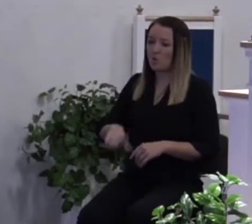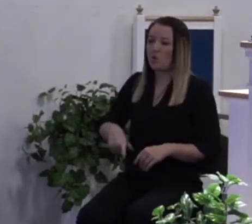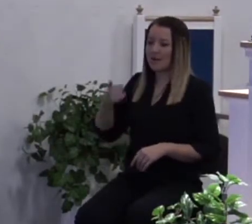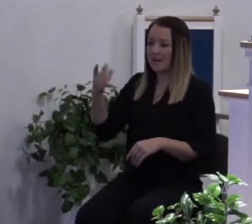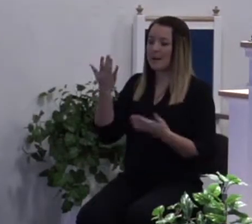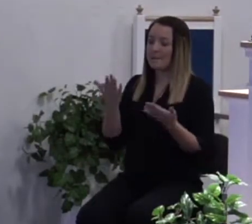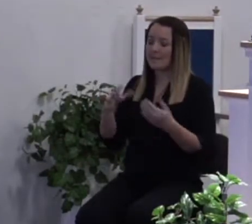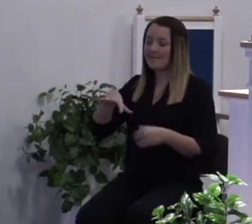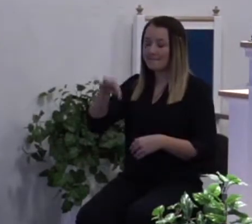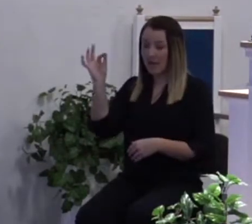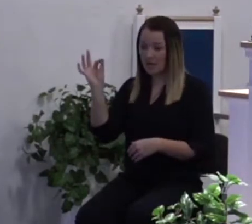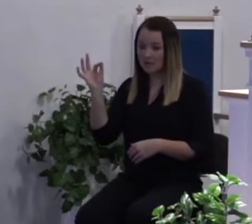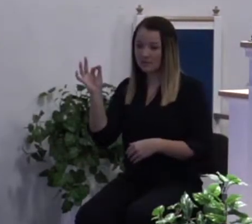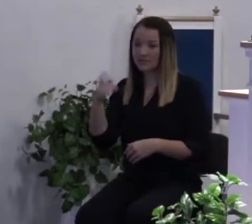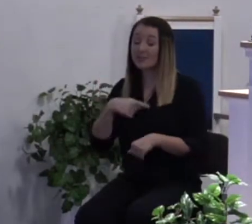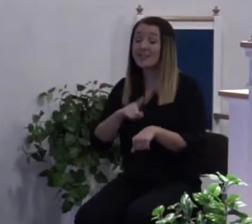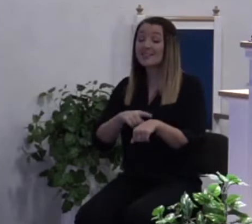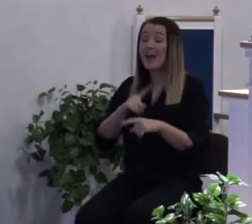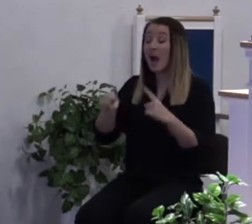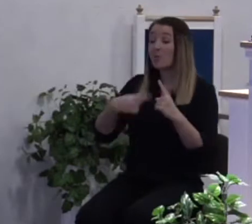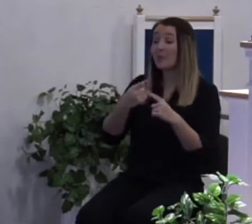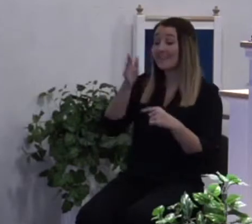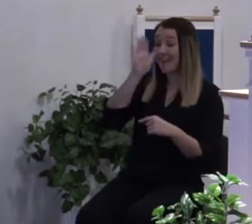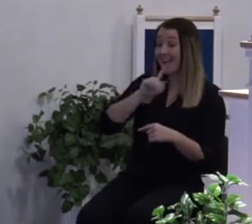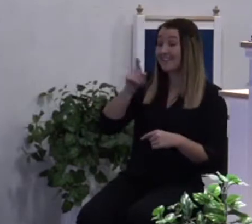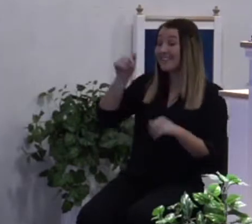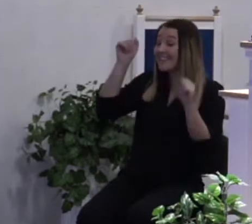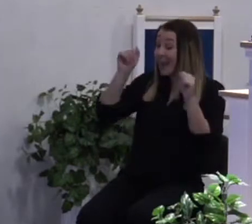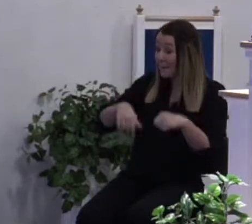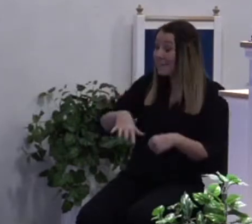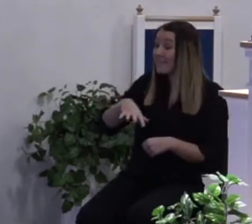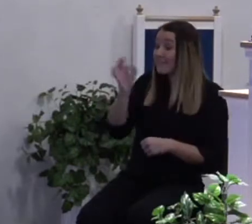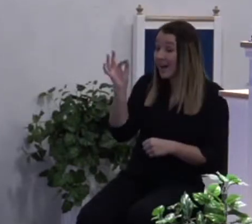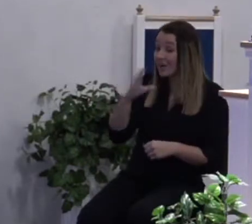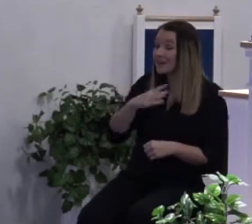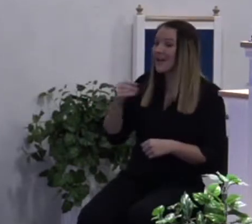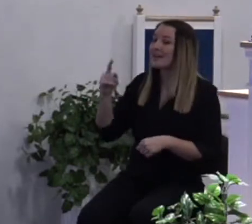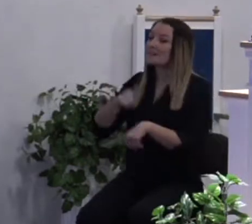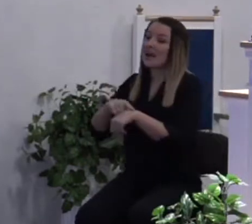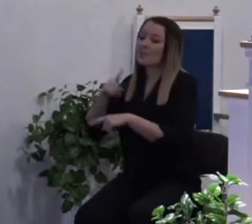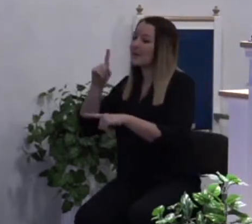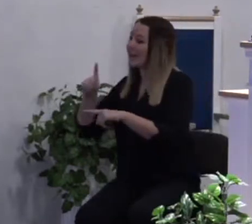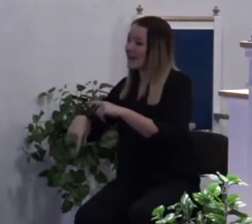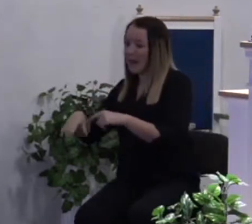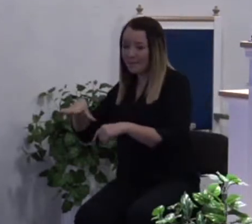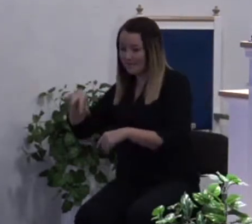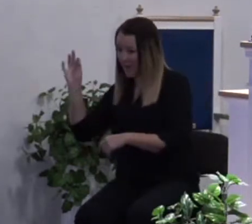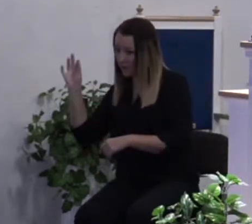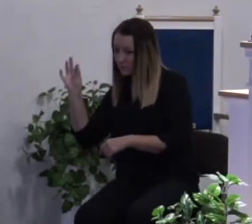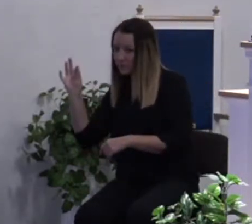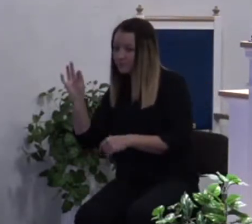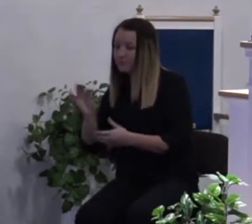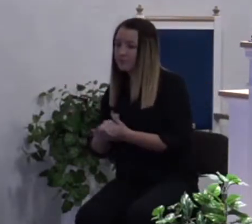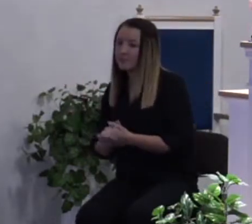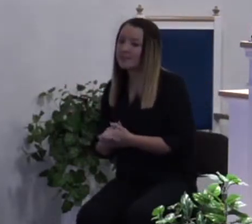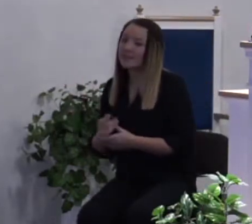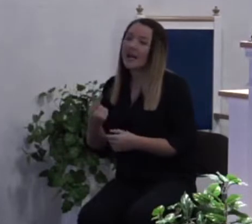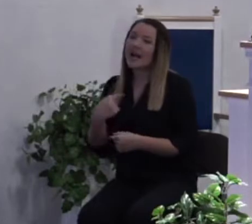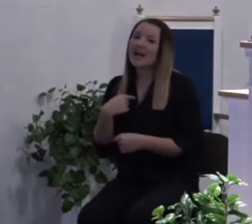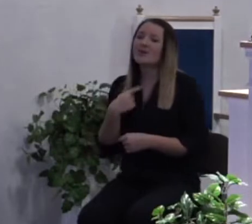There is a time when God can be found and a time when God cannot be found. I just want to say it